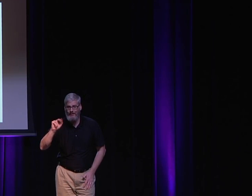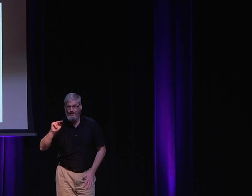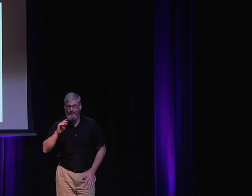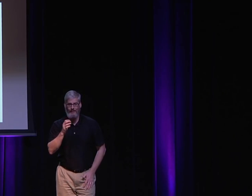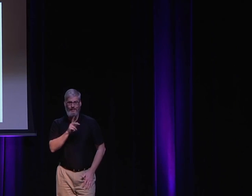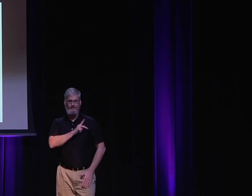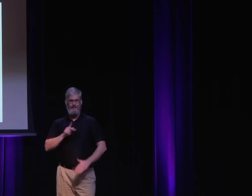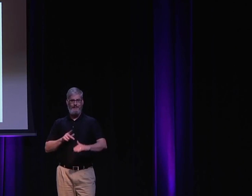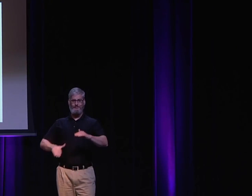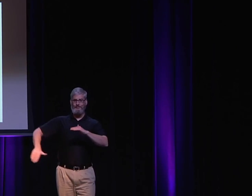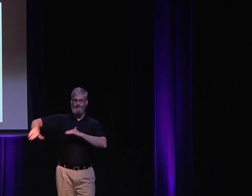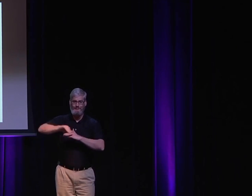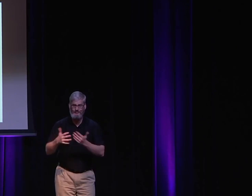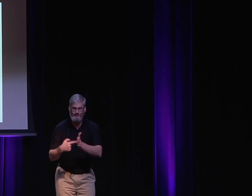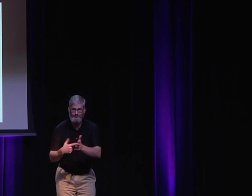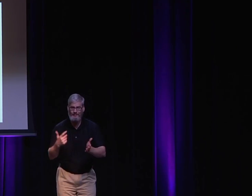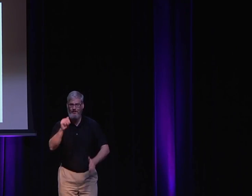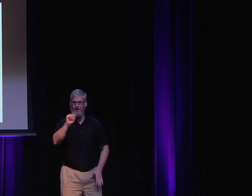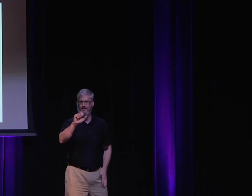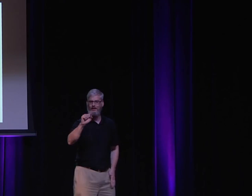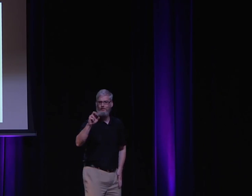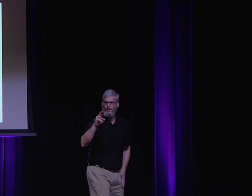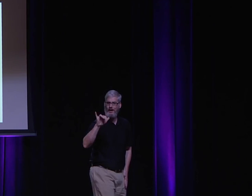Like, for example, king of Babylon